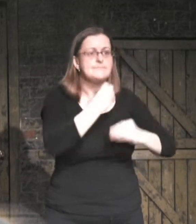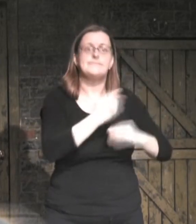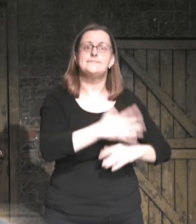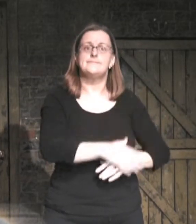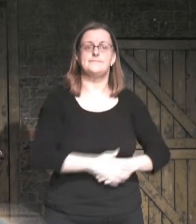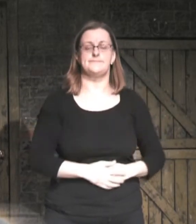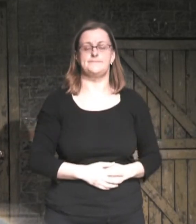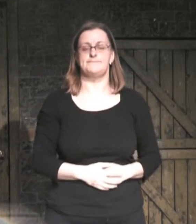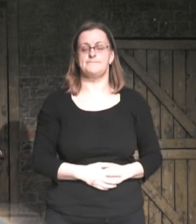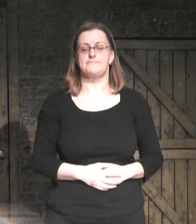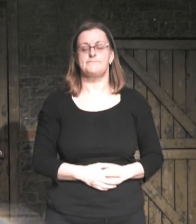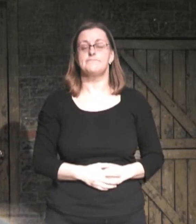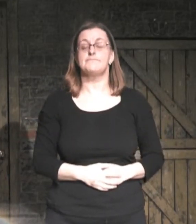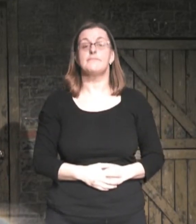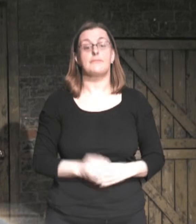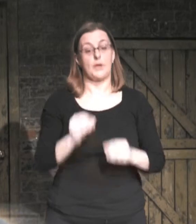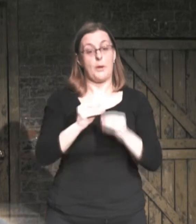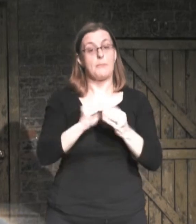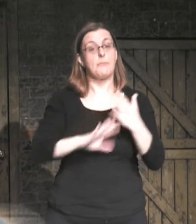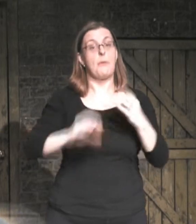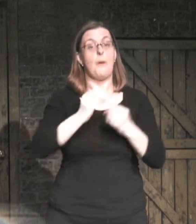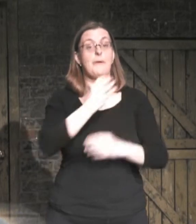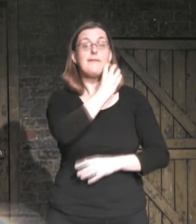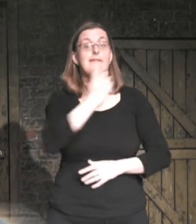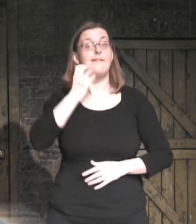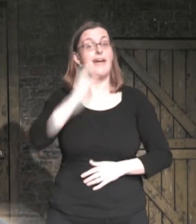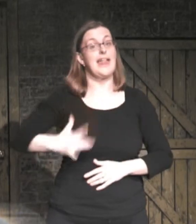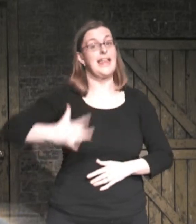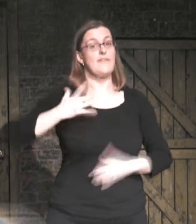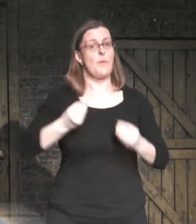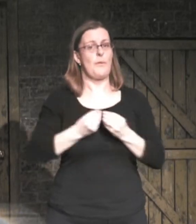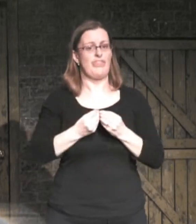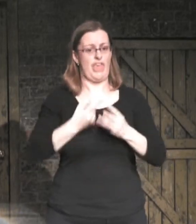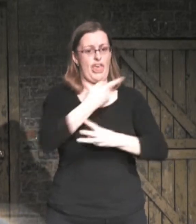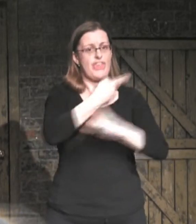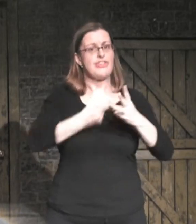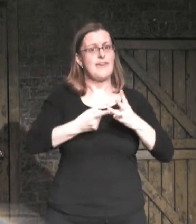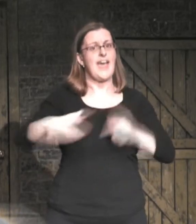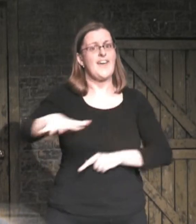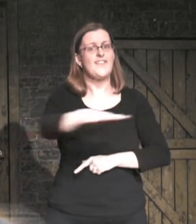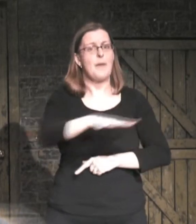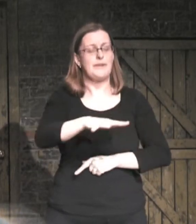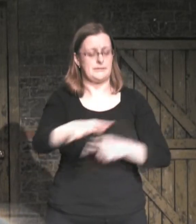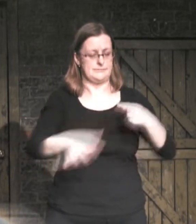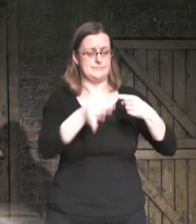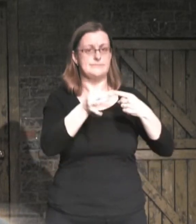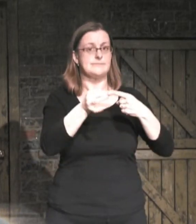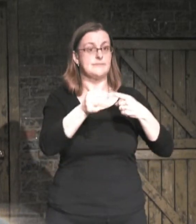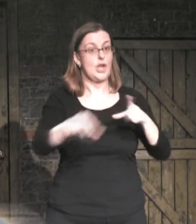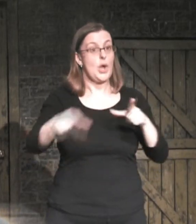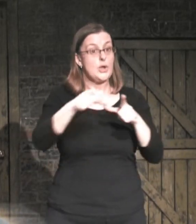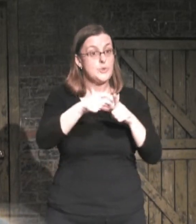Bob lives with his daughter Belle who struggles to rein in her fierce temper.